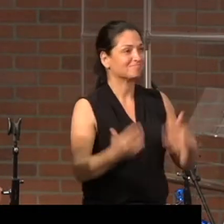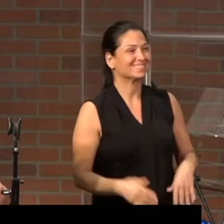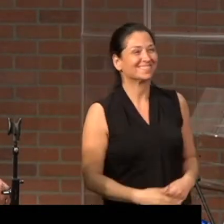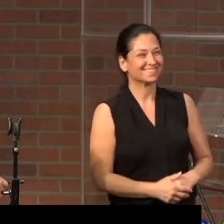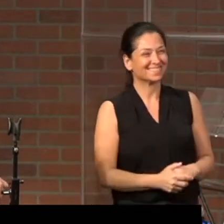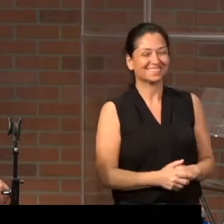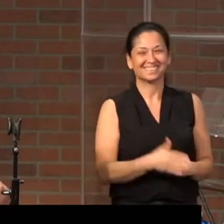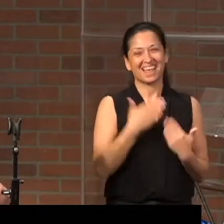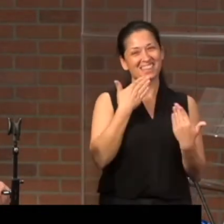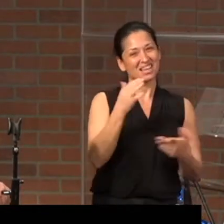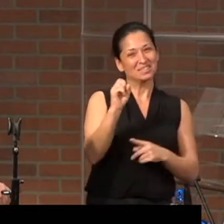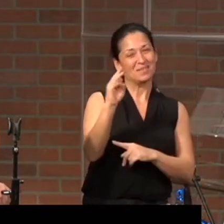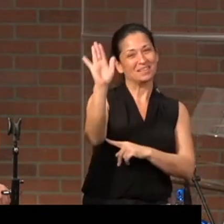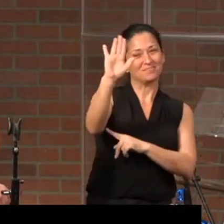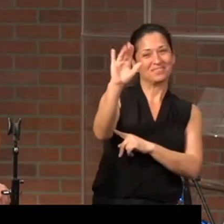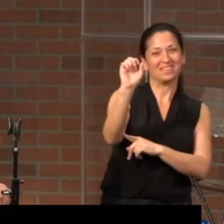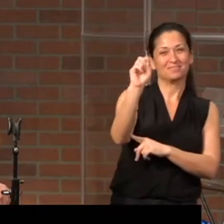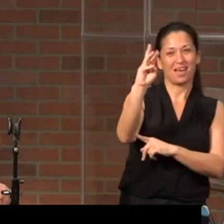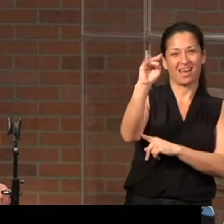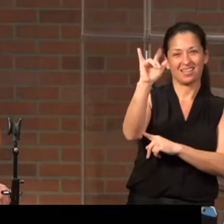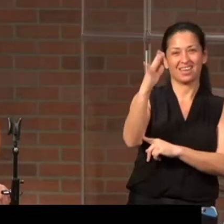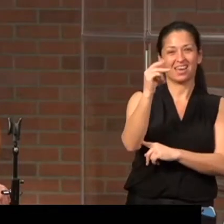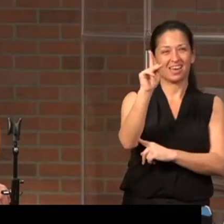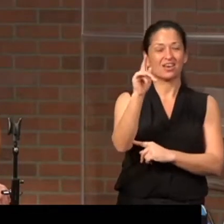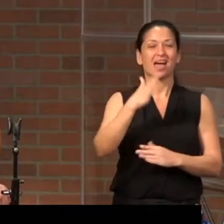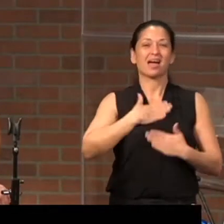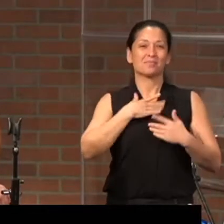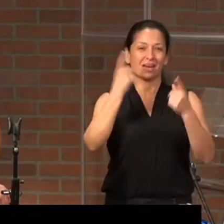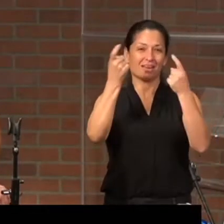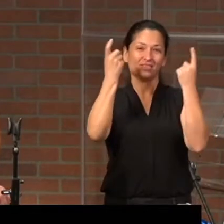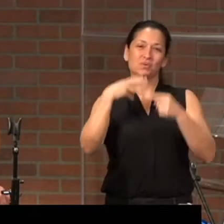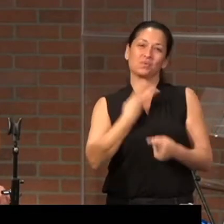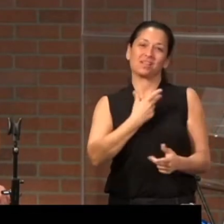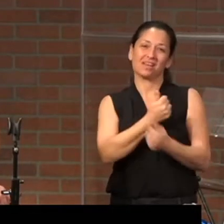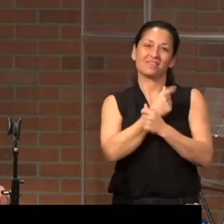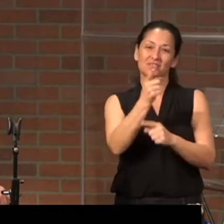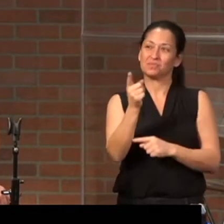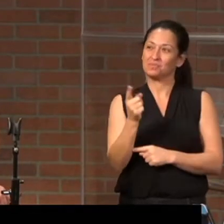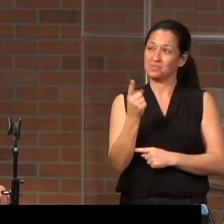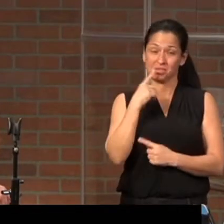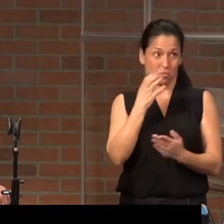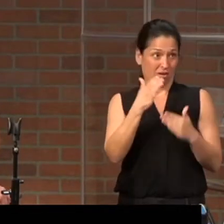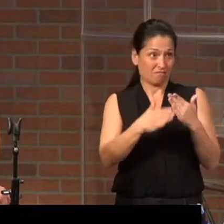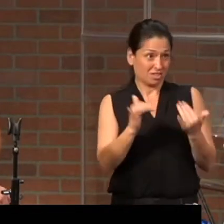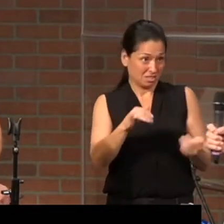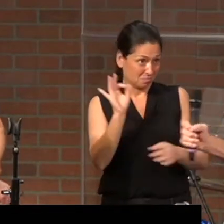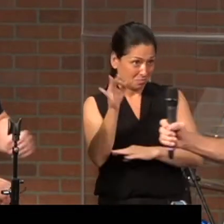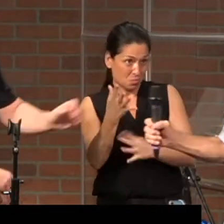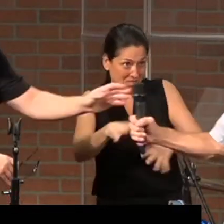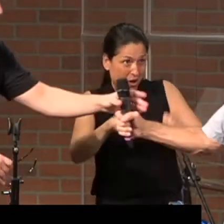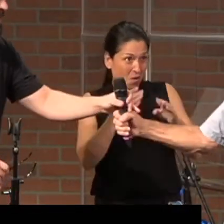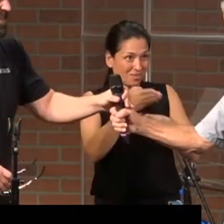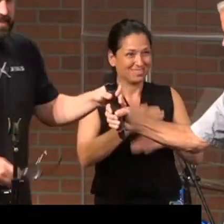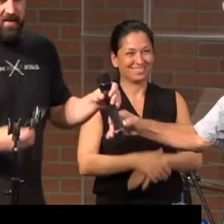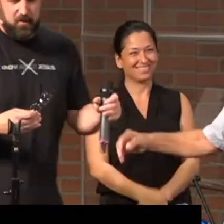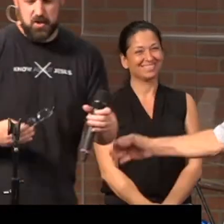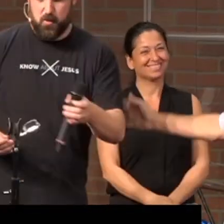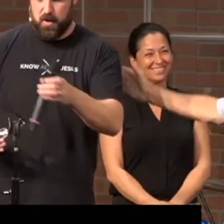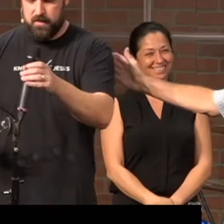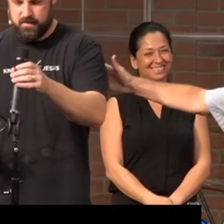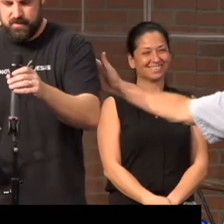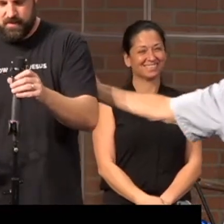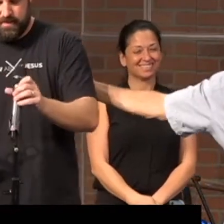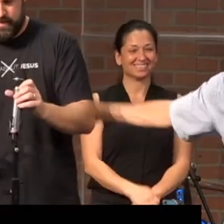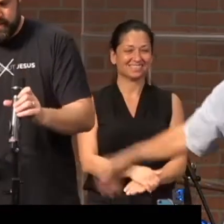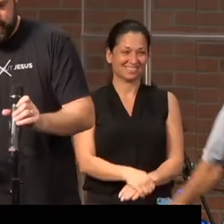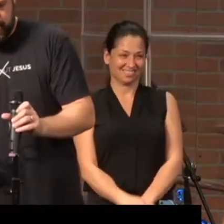Thank you Smiley, Karen, happy anniversary, love you. You want to finish this thing? You just take over? Give it up for Joe